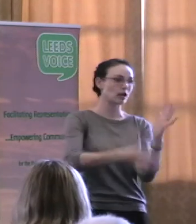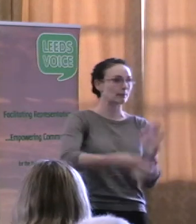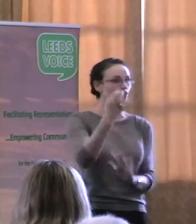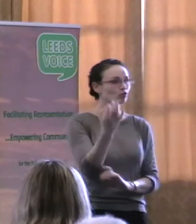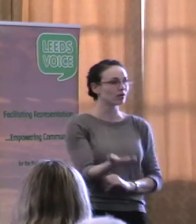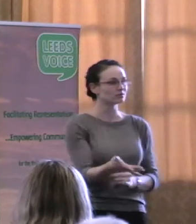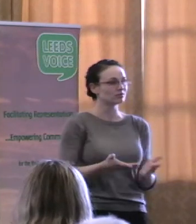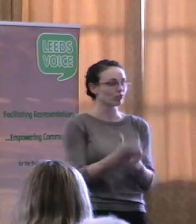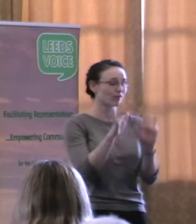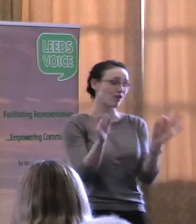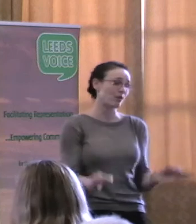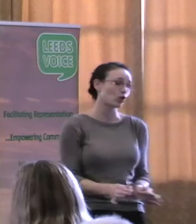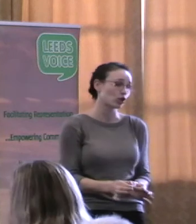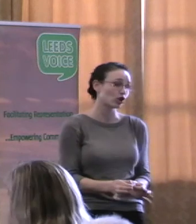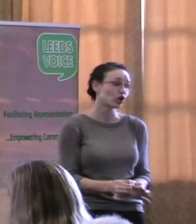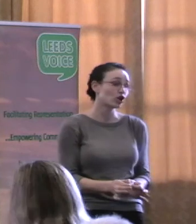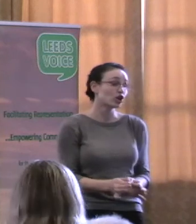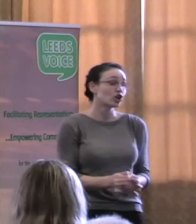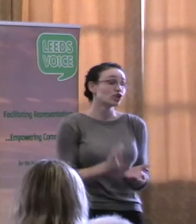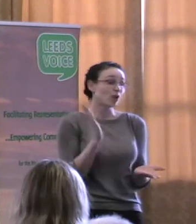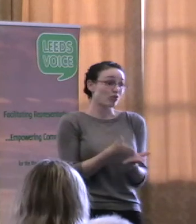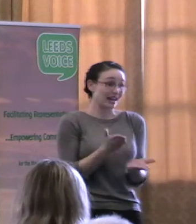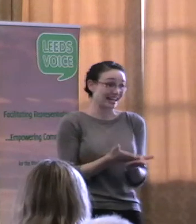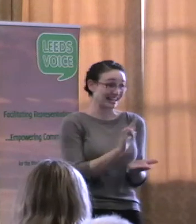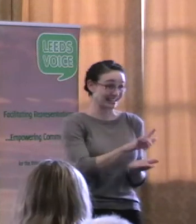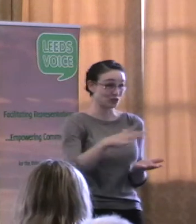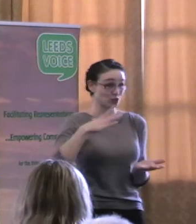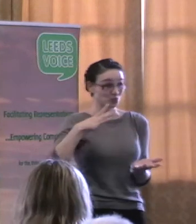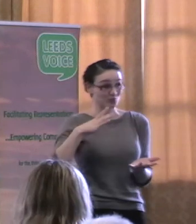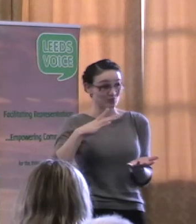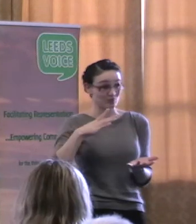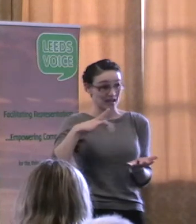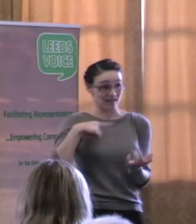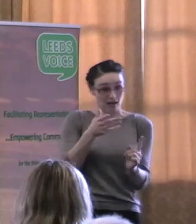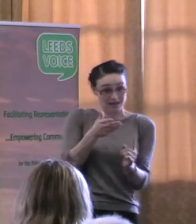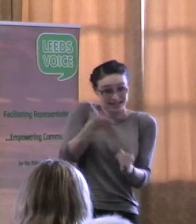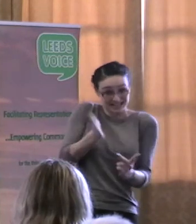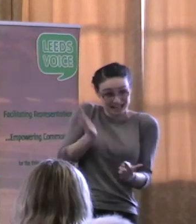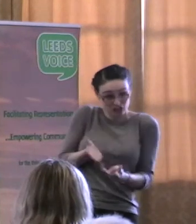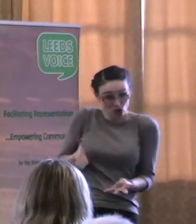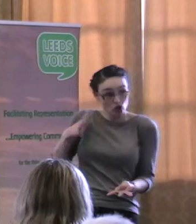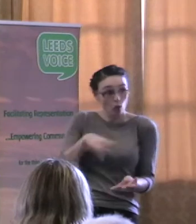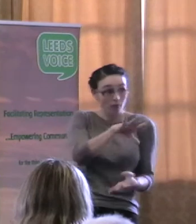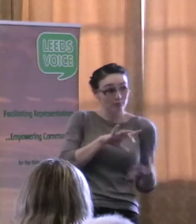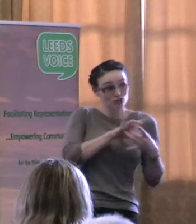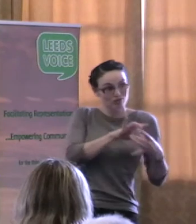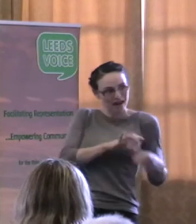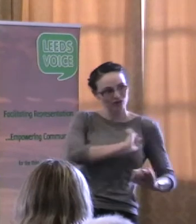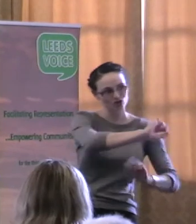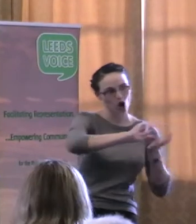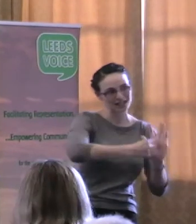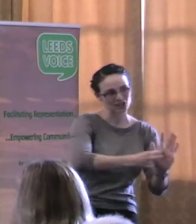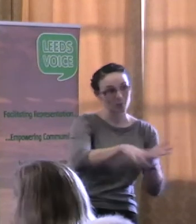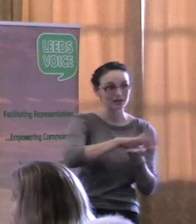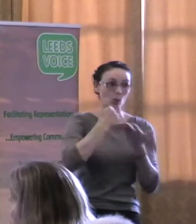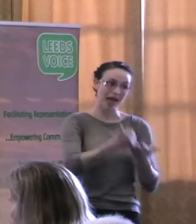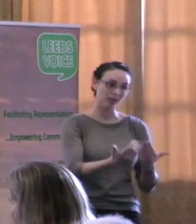clearly, having indicators that are of particular own posterior organisation will aid you in the